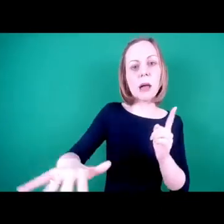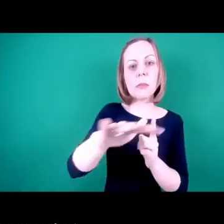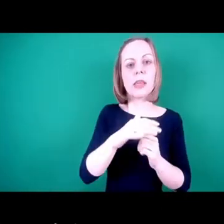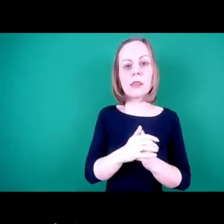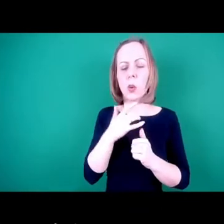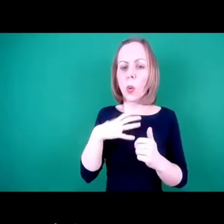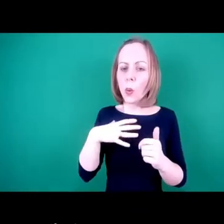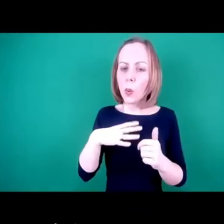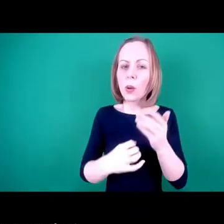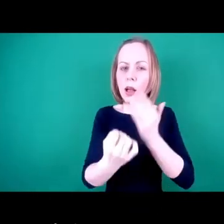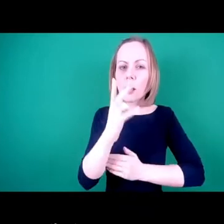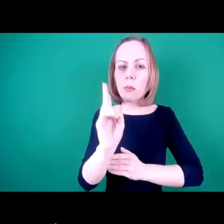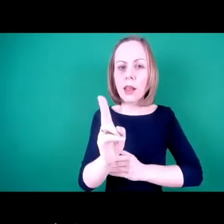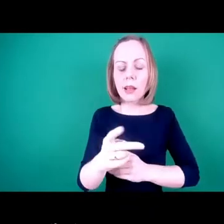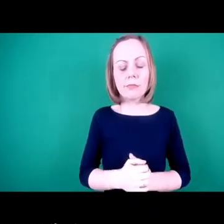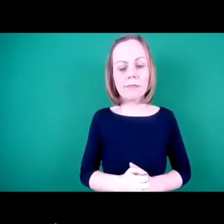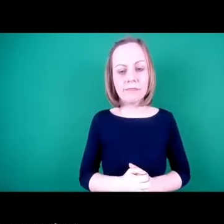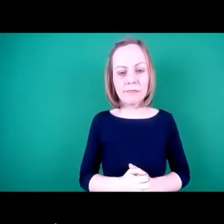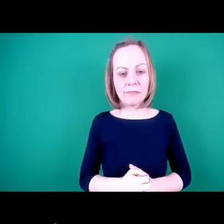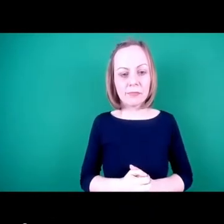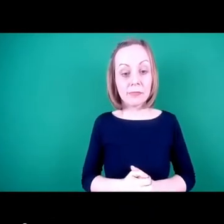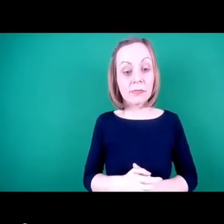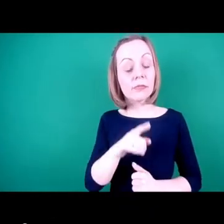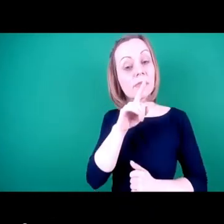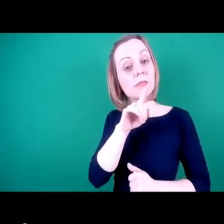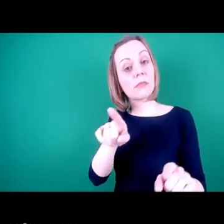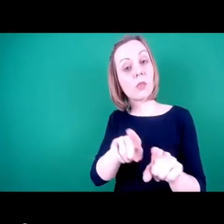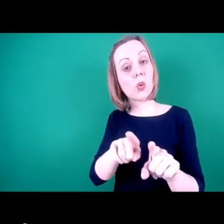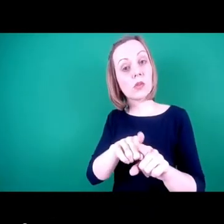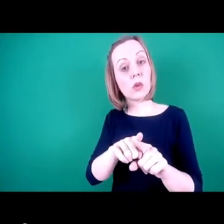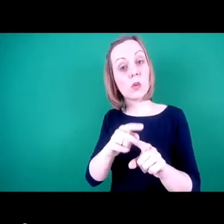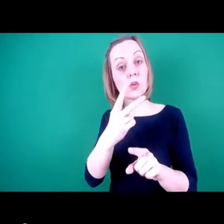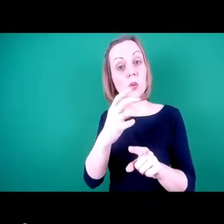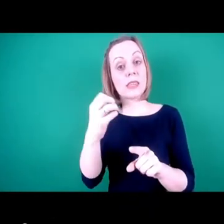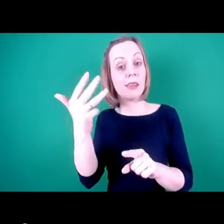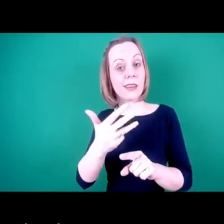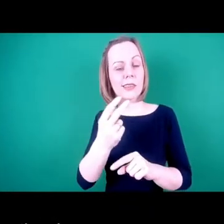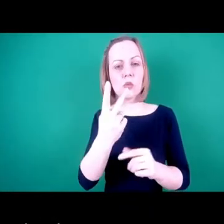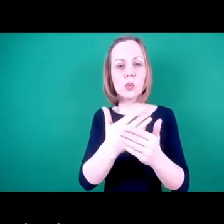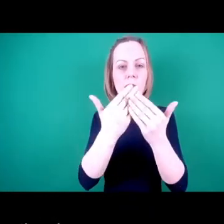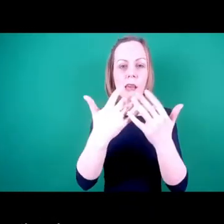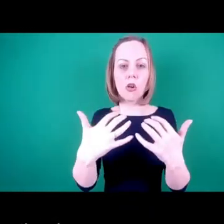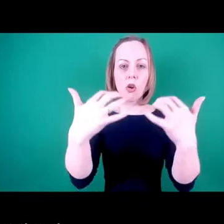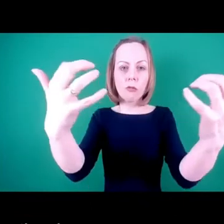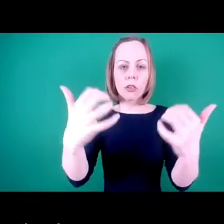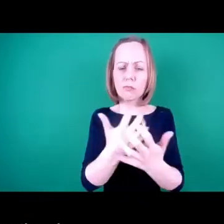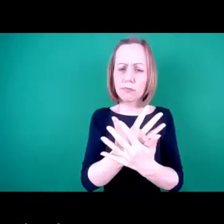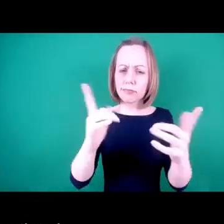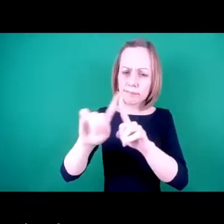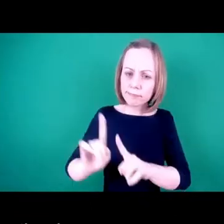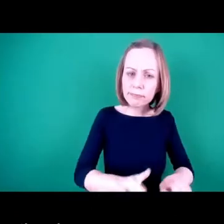I was also particularly happy that we were able to organise a two day conference in 2019 with a broad range of national partners,